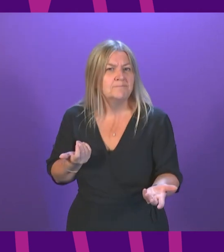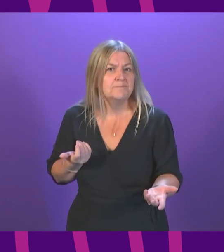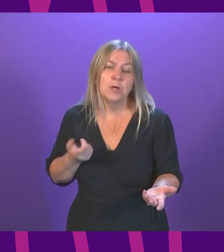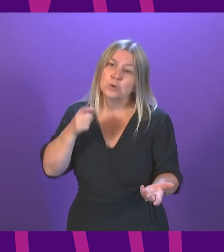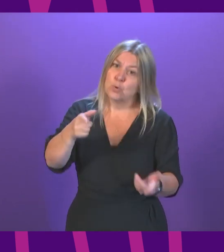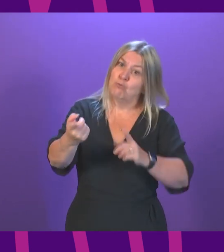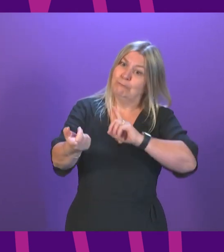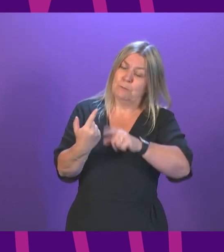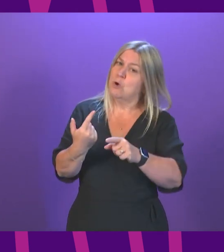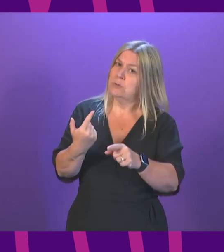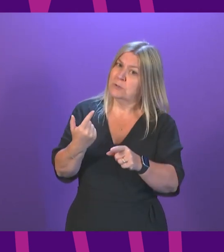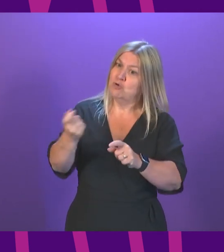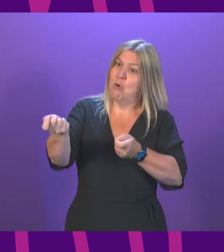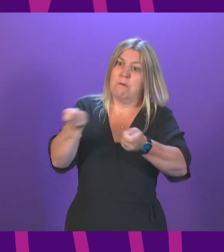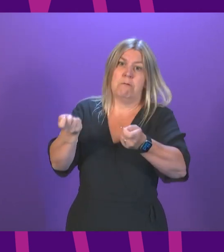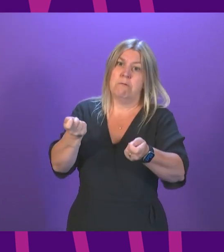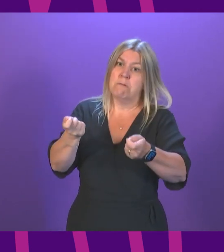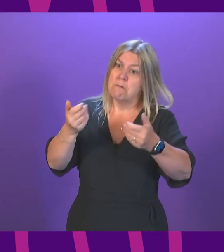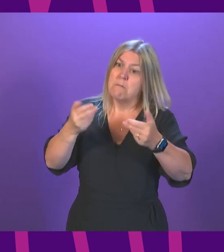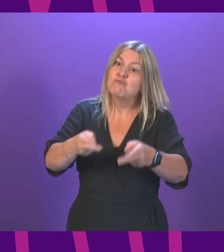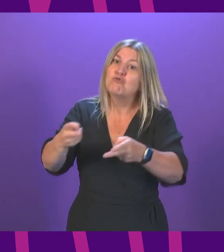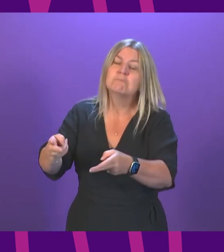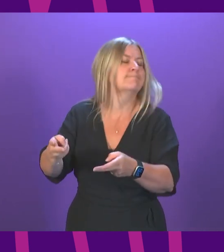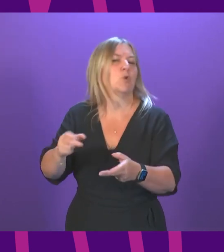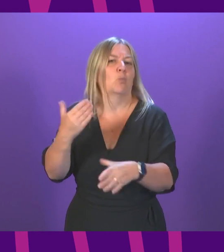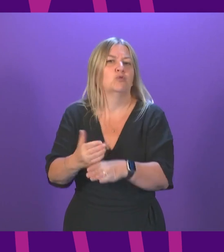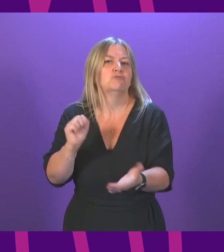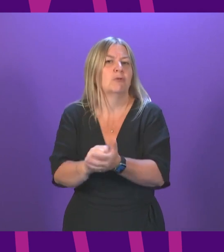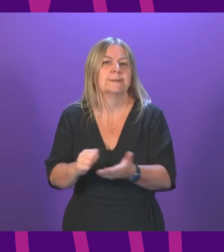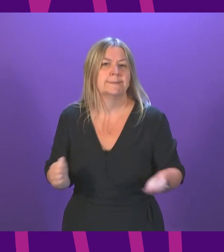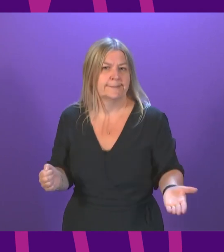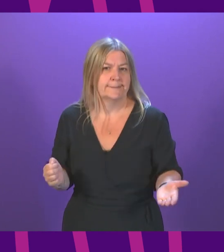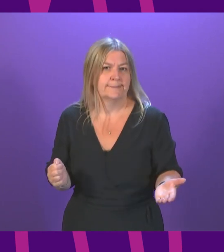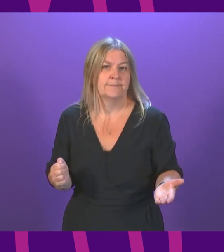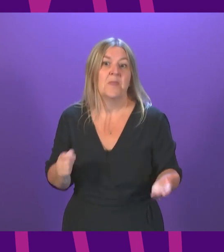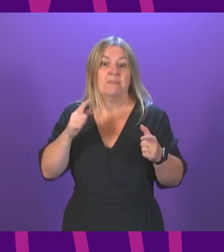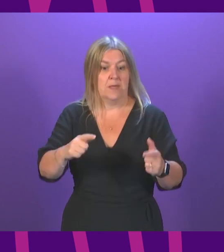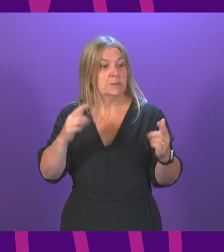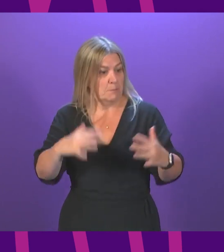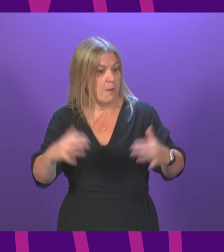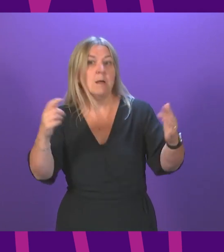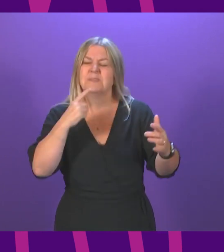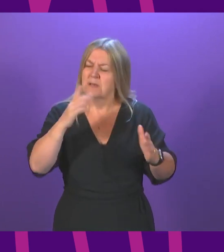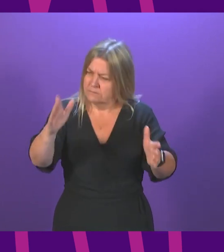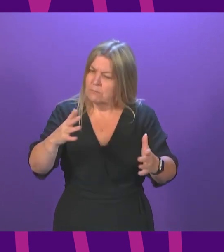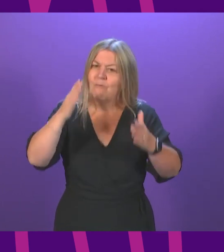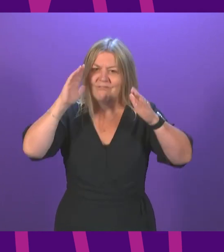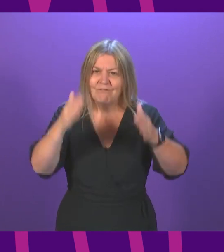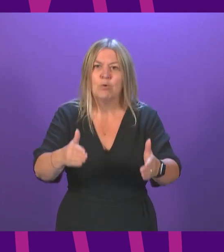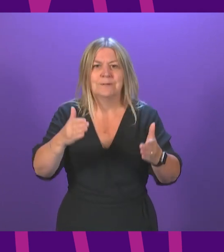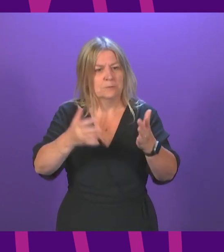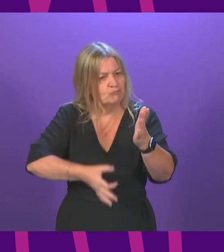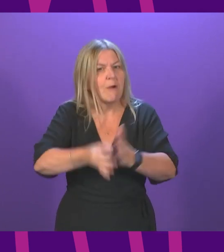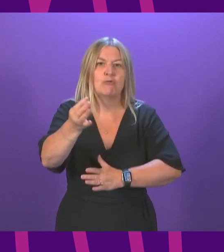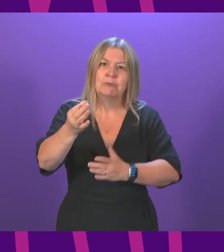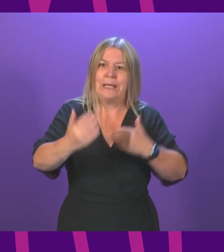and it needs to change. We all started this parliament saying we would focus on recovery. That work has to start now. The vaccine is